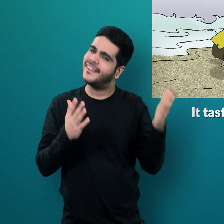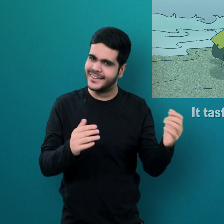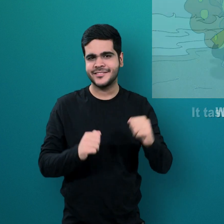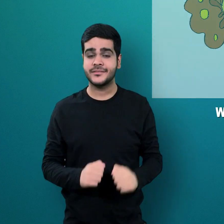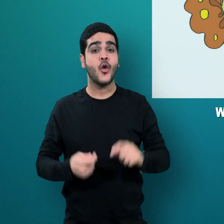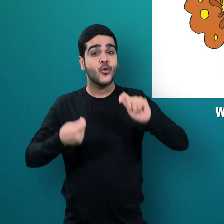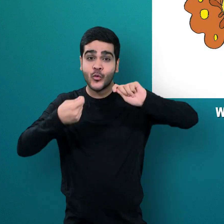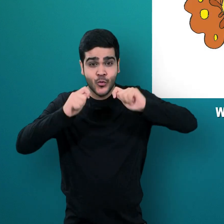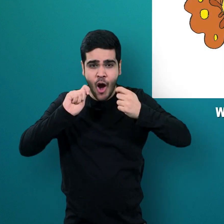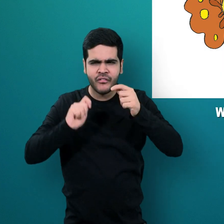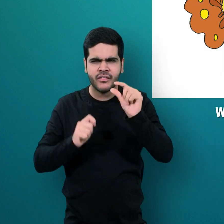Why is the chocolate sweet?